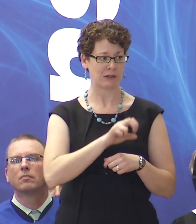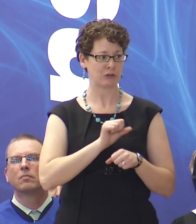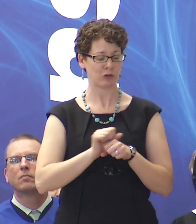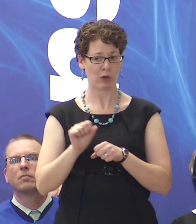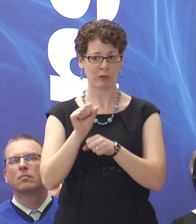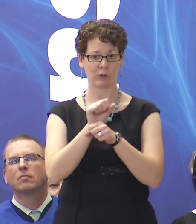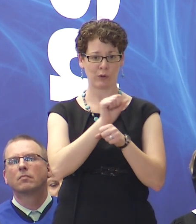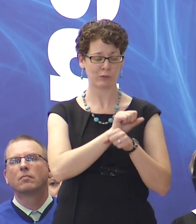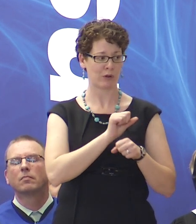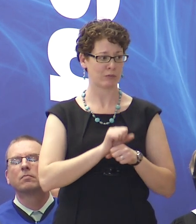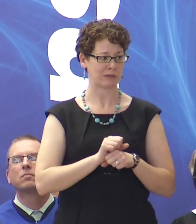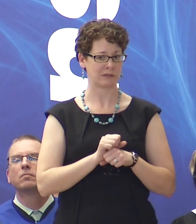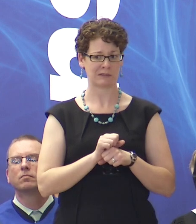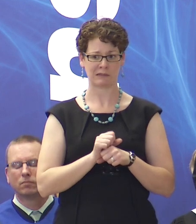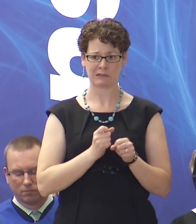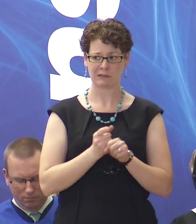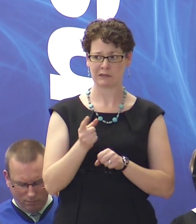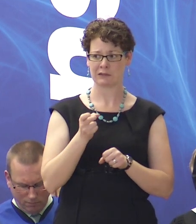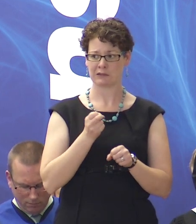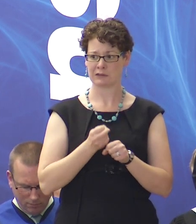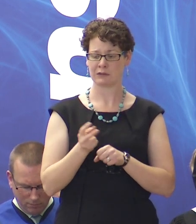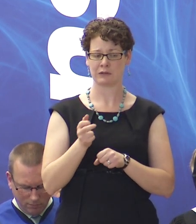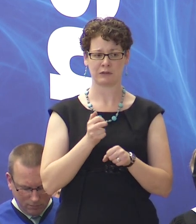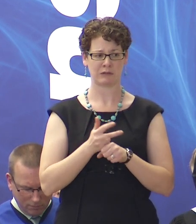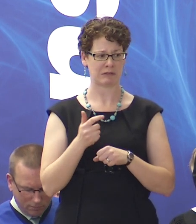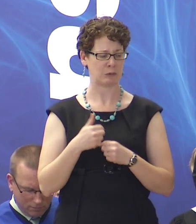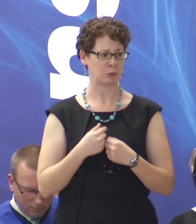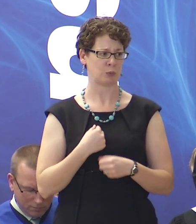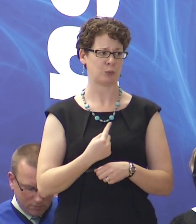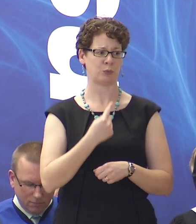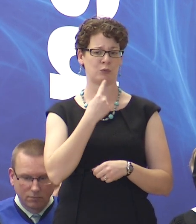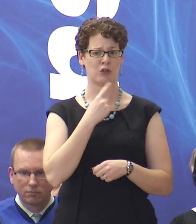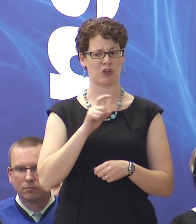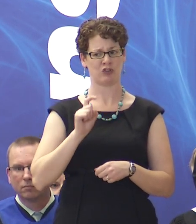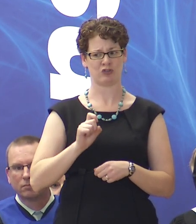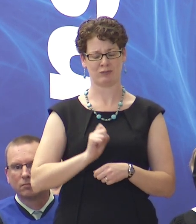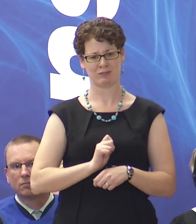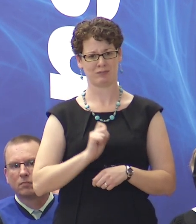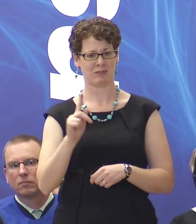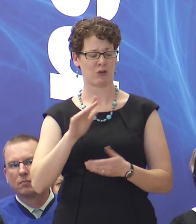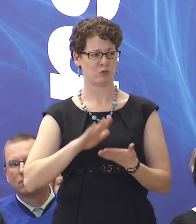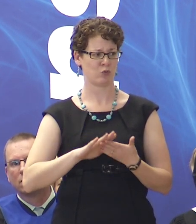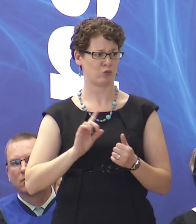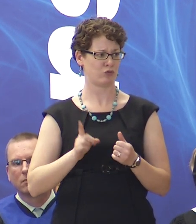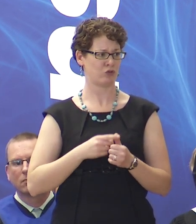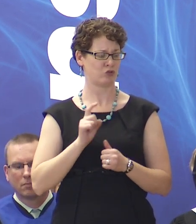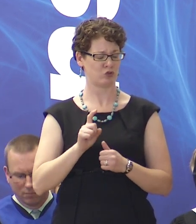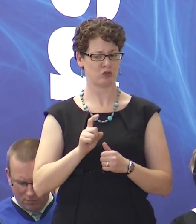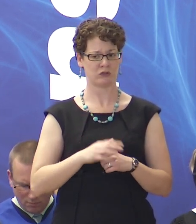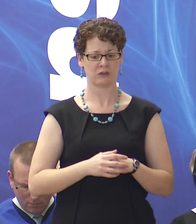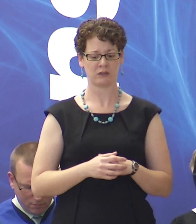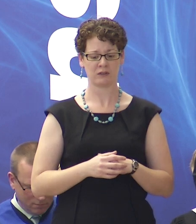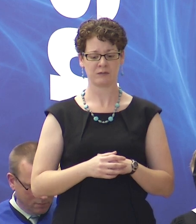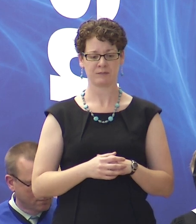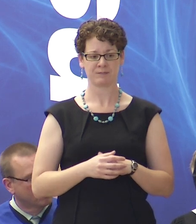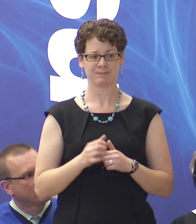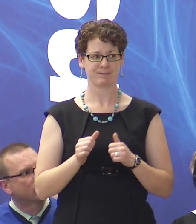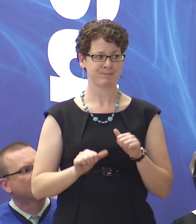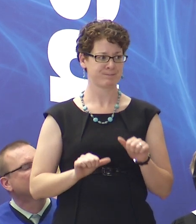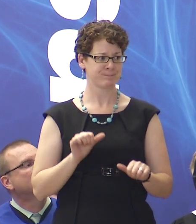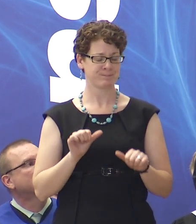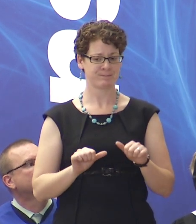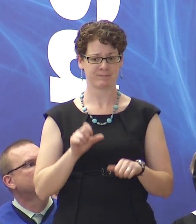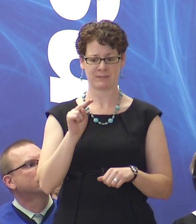with each year that passed, I regretted more and more and more that I had virtually no education. I wasn't sure where